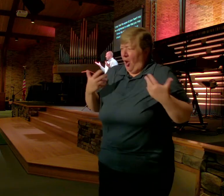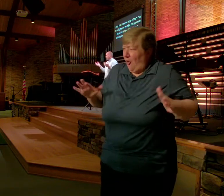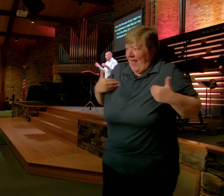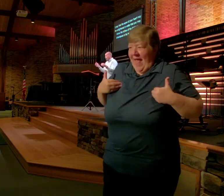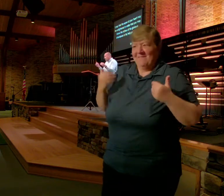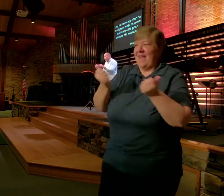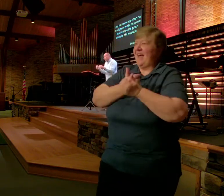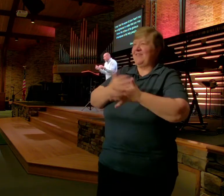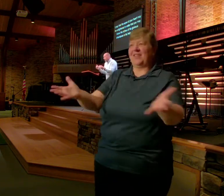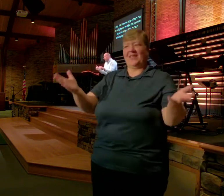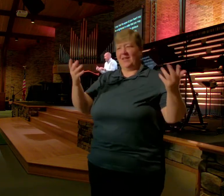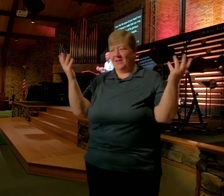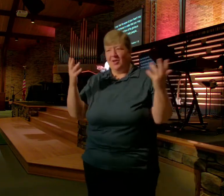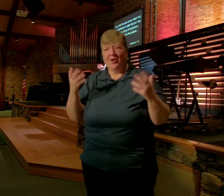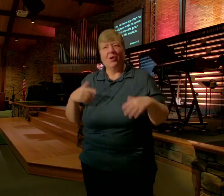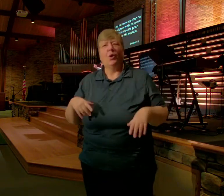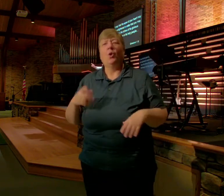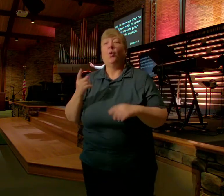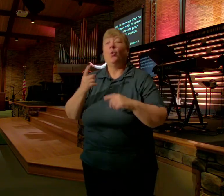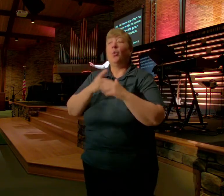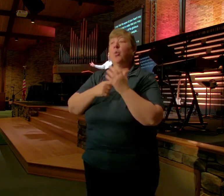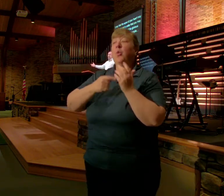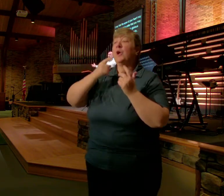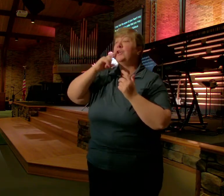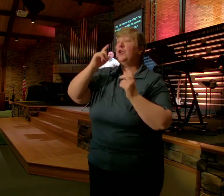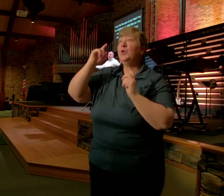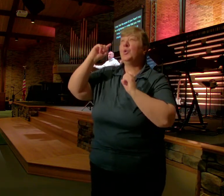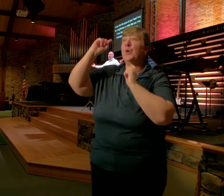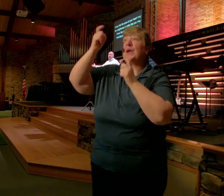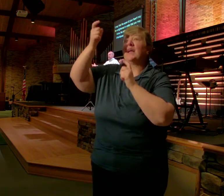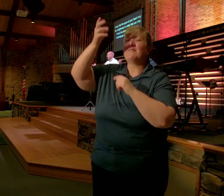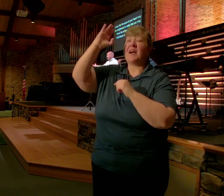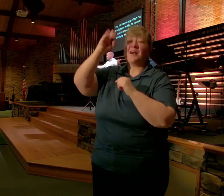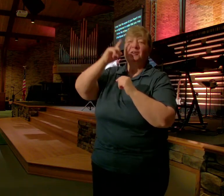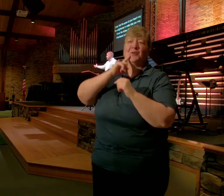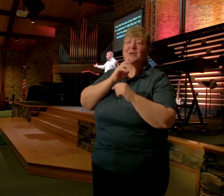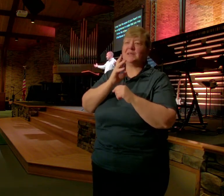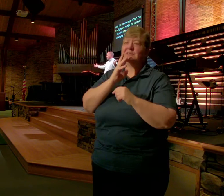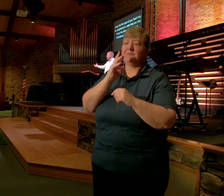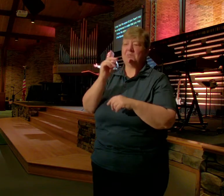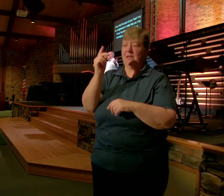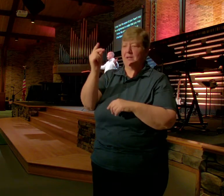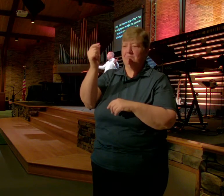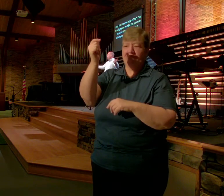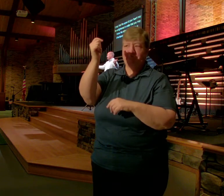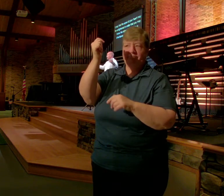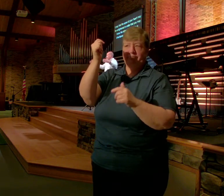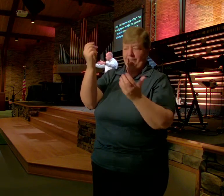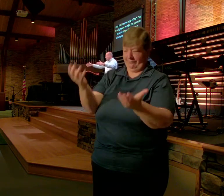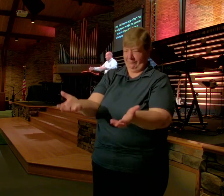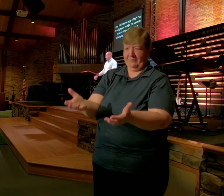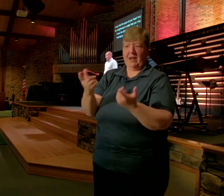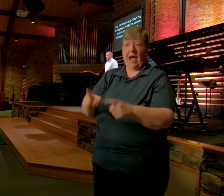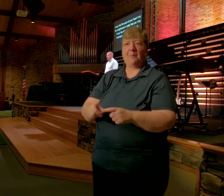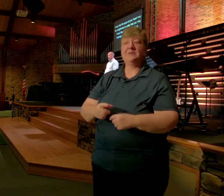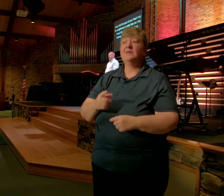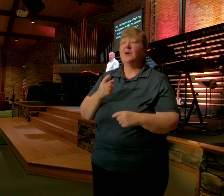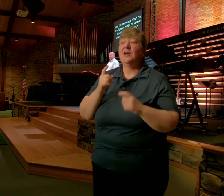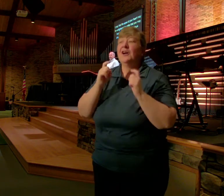What do You get God Who literally Can speak Anything Into existence You Right